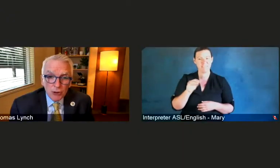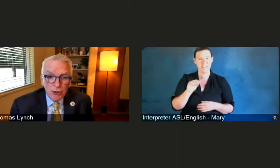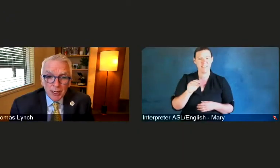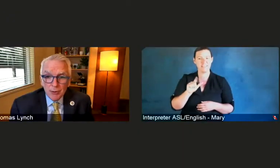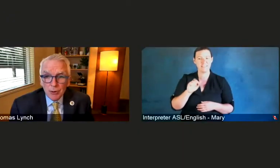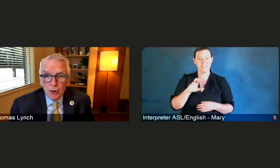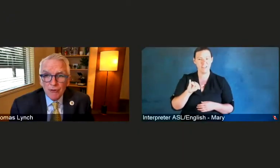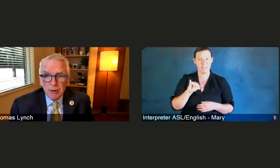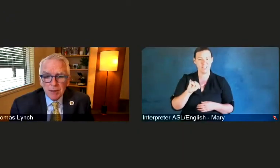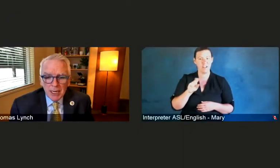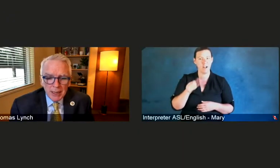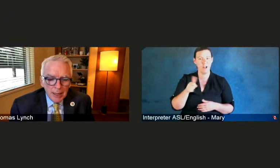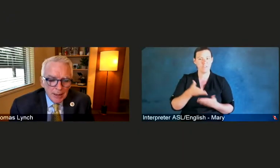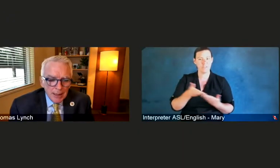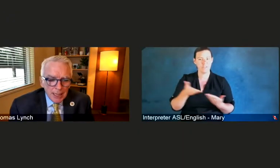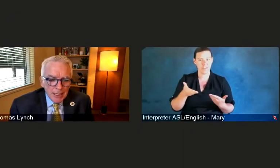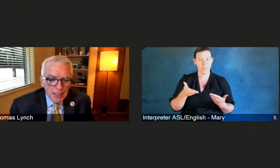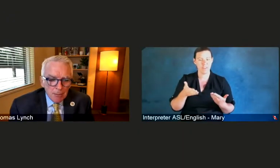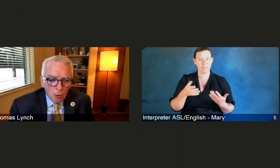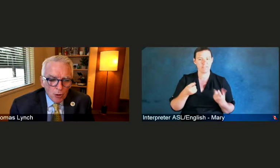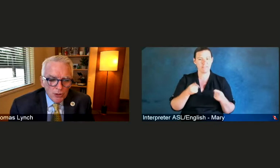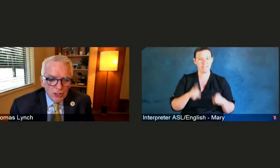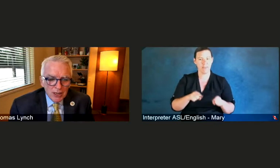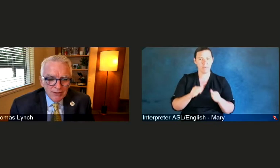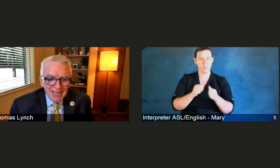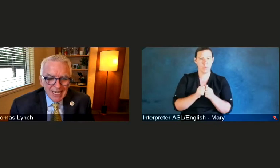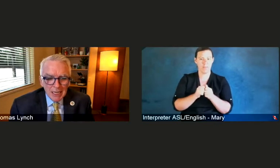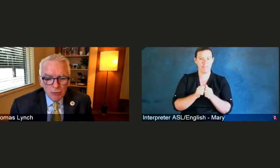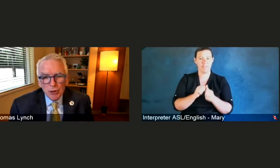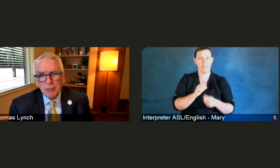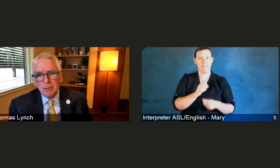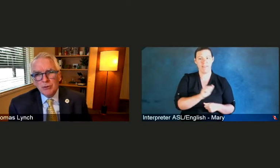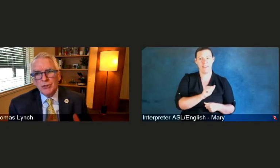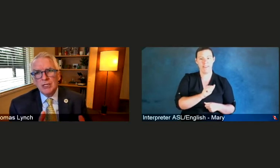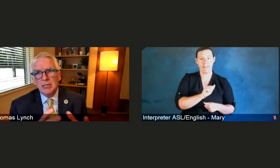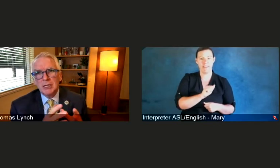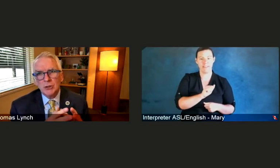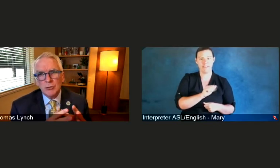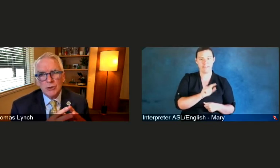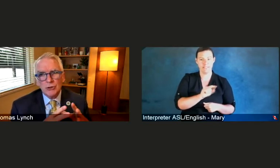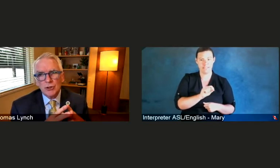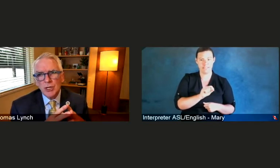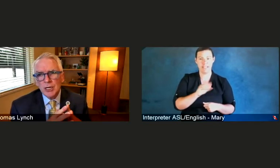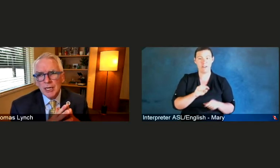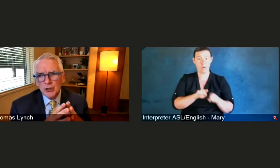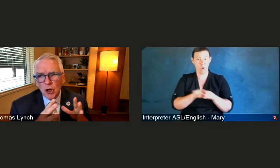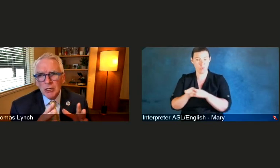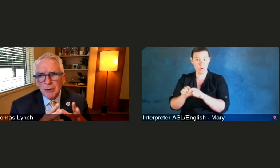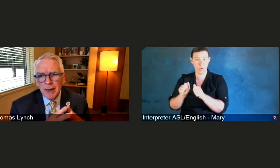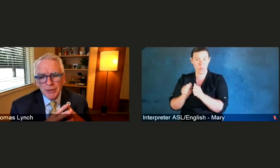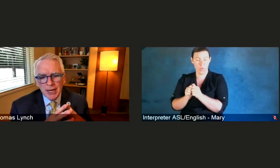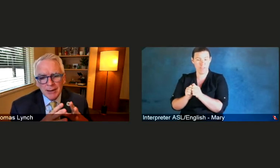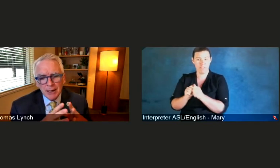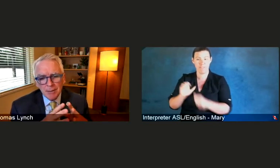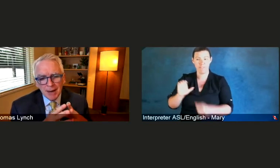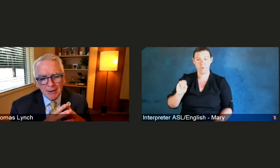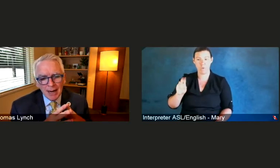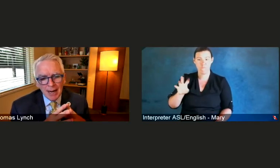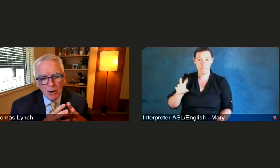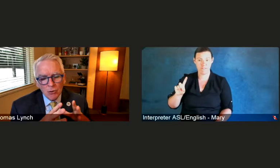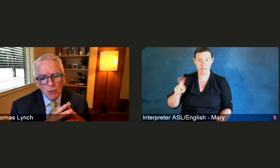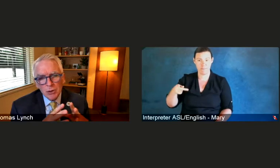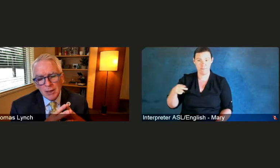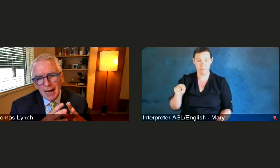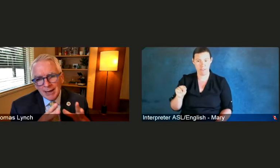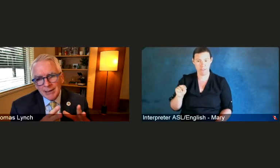you've also done it with CoVPN, is the importance of getting community members into clinical research. Can talk a little bit about that, about